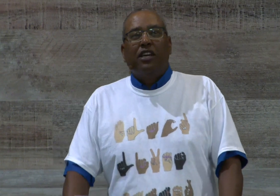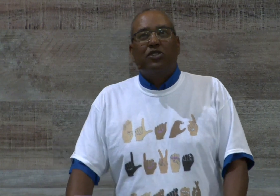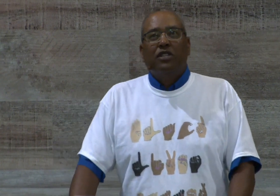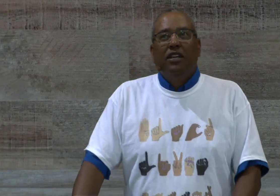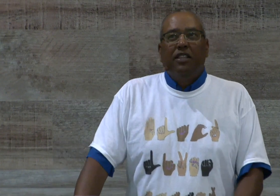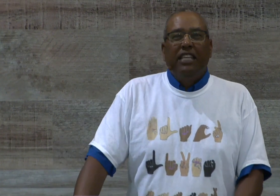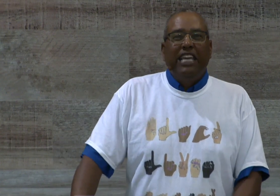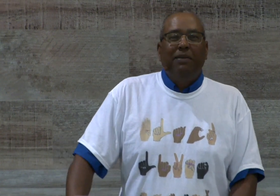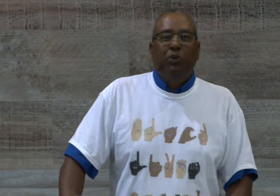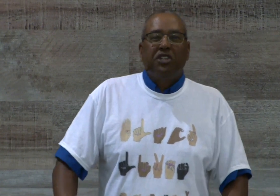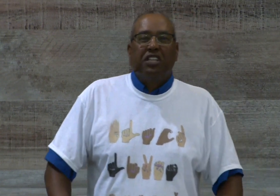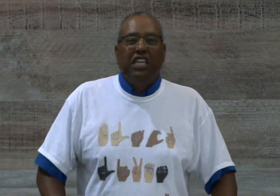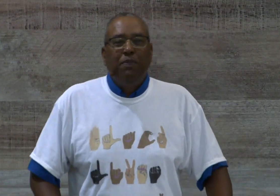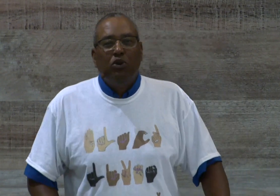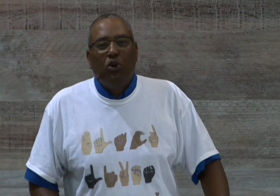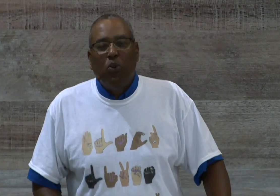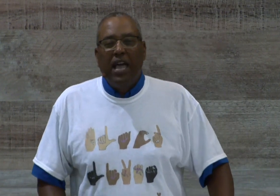because the enemy wants to keep you away